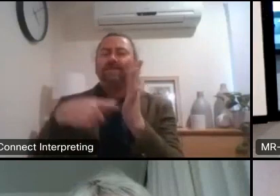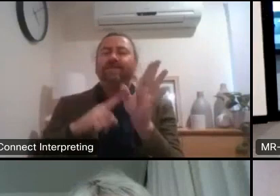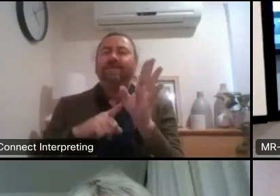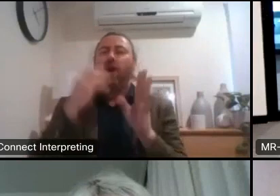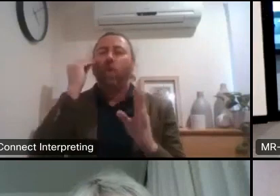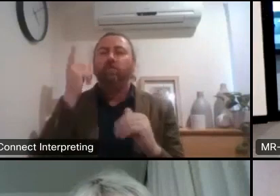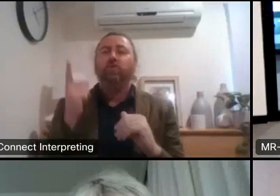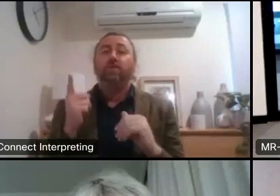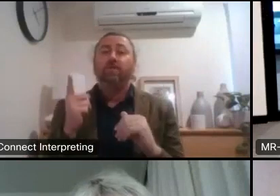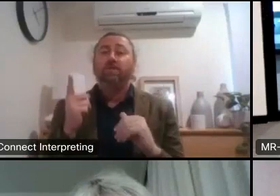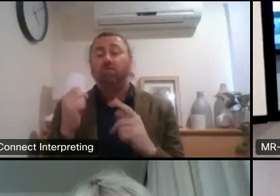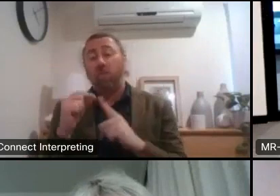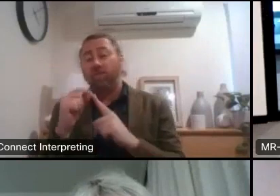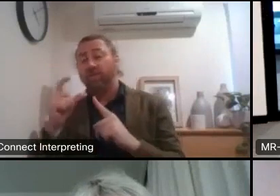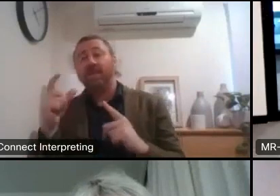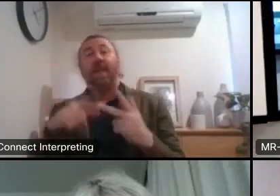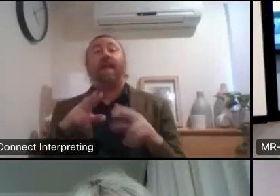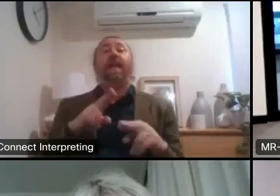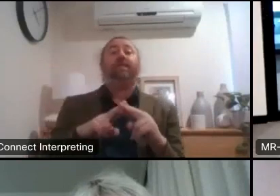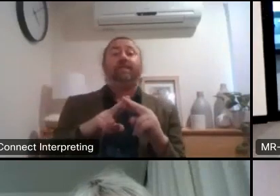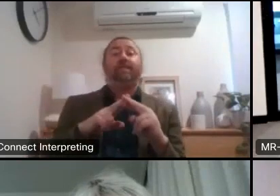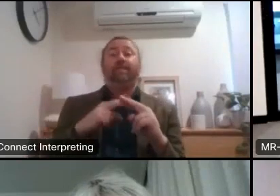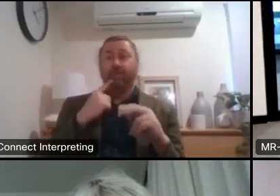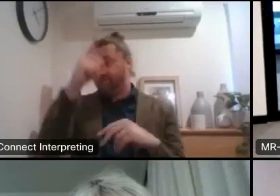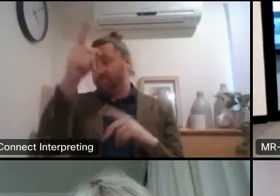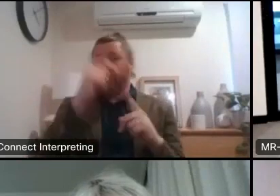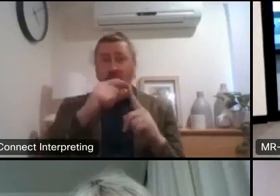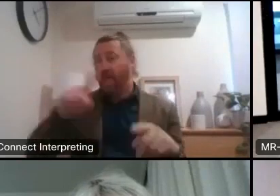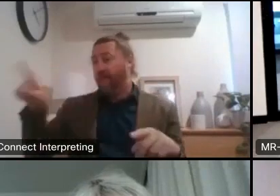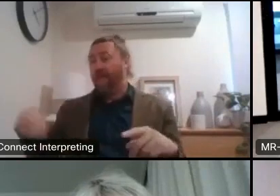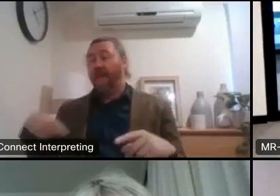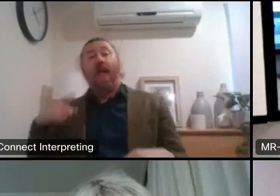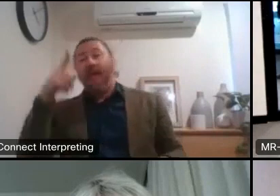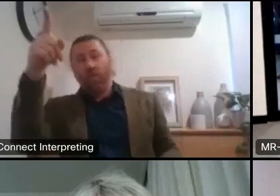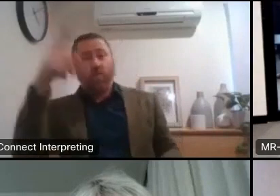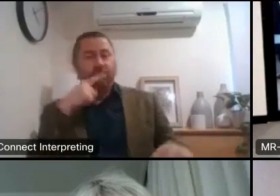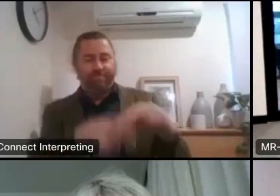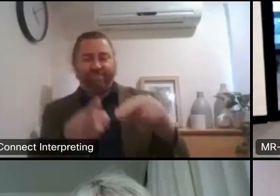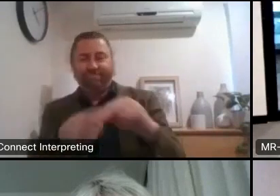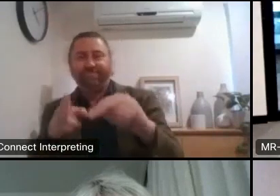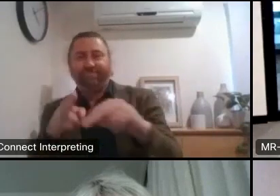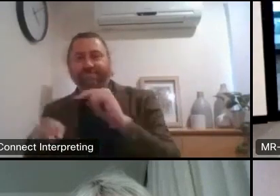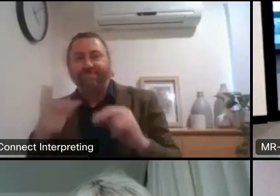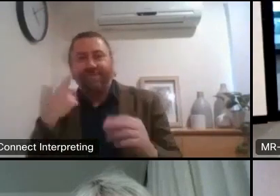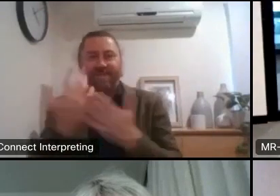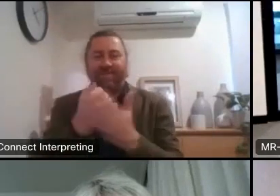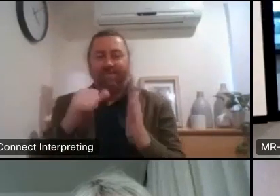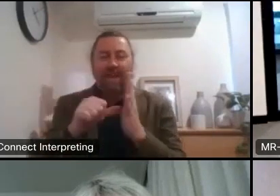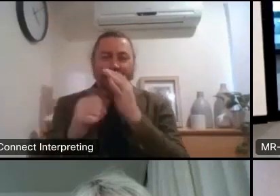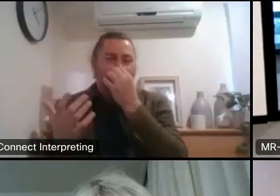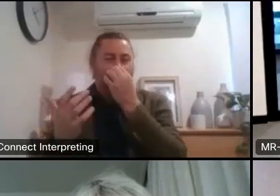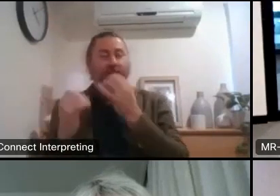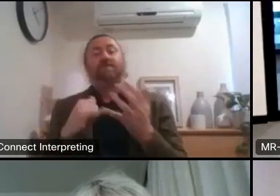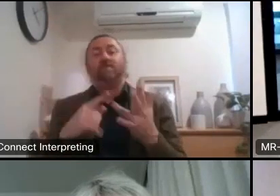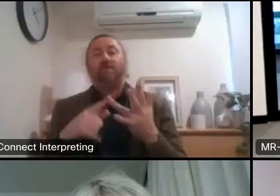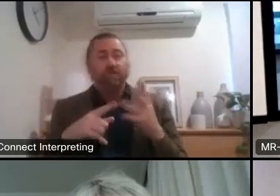plenty of people in the sector when i consult them said that would have looked like a cost-cutting exercise so by a